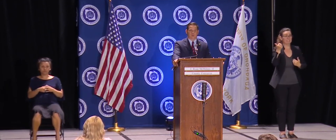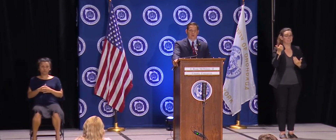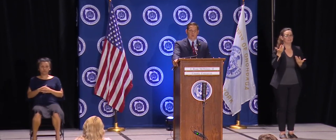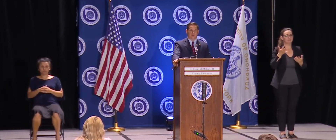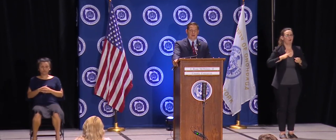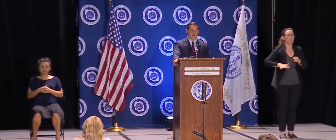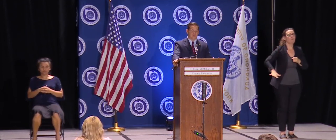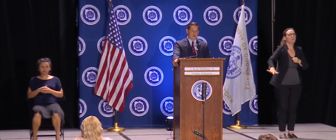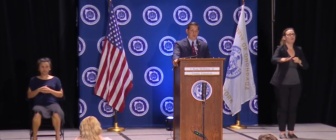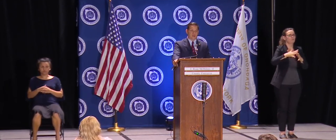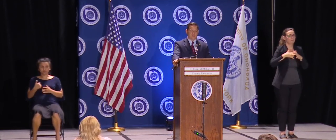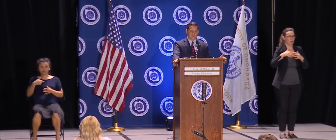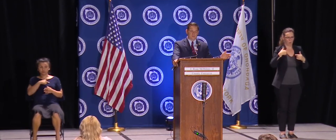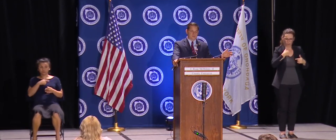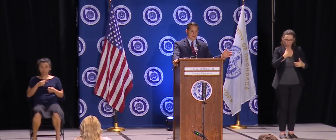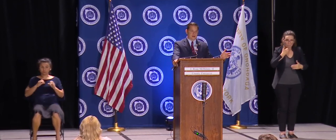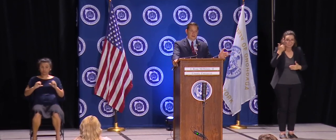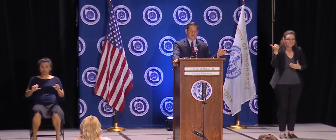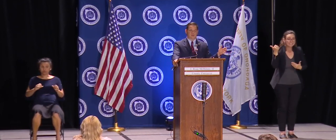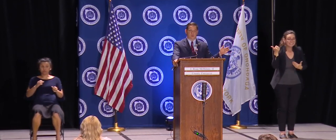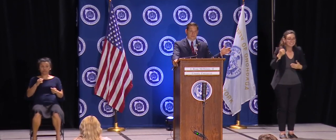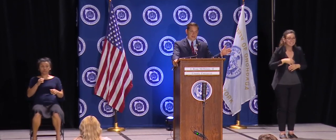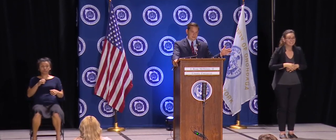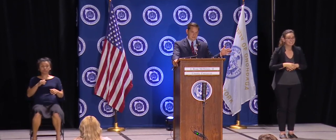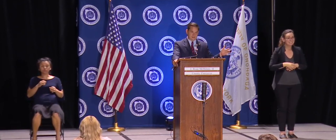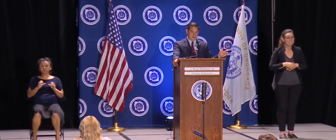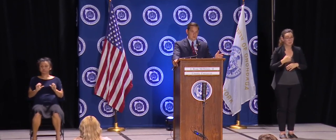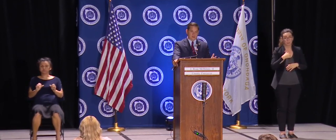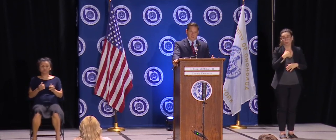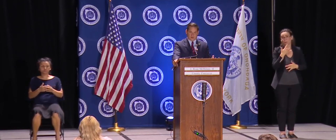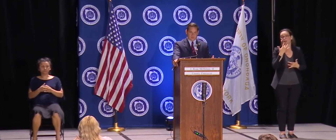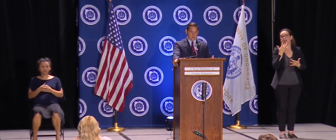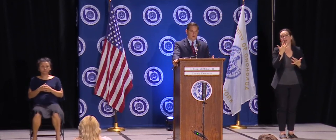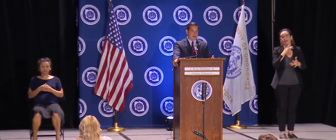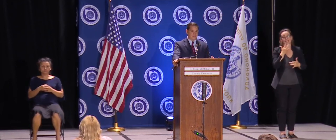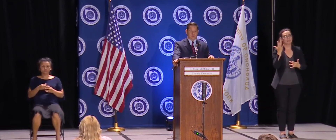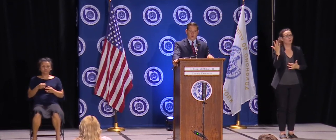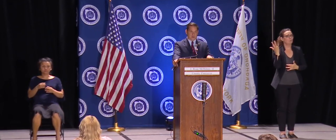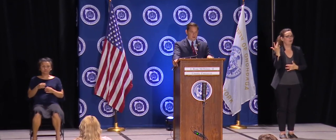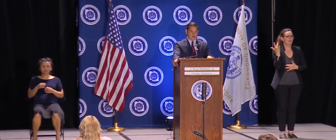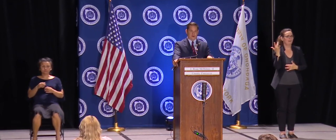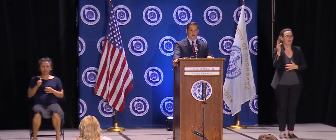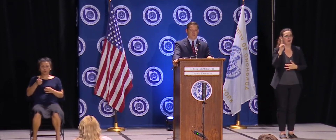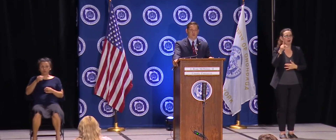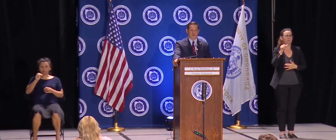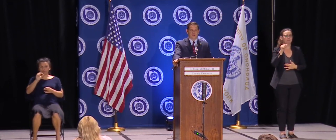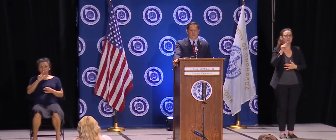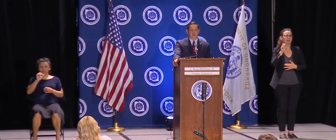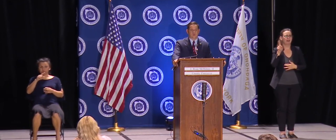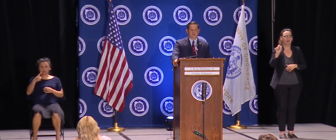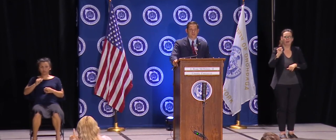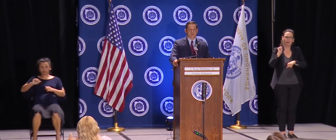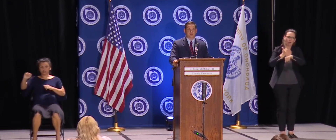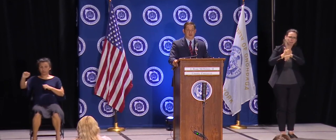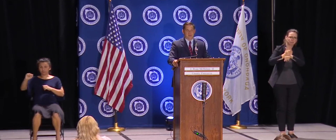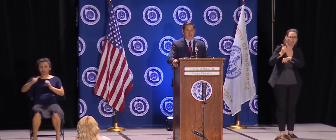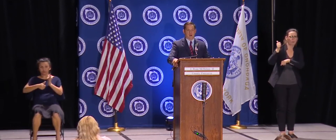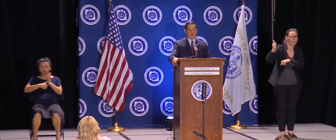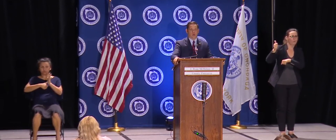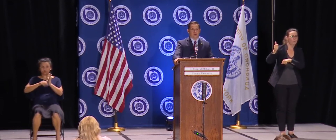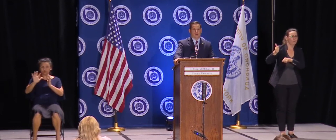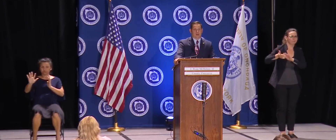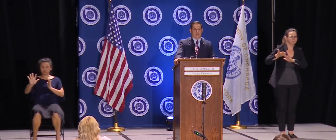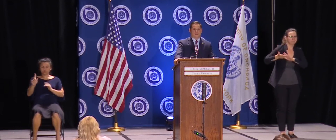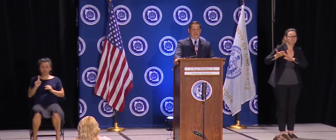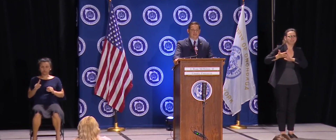step of way when we can. We're very lucky. We have Upstate now that has their own test right here. The labs are right here in our community. We should use that